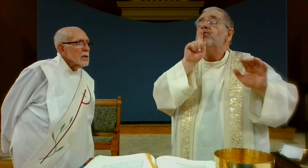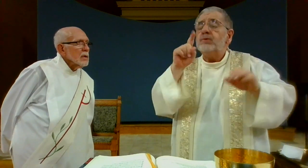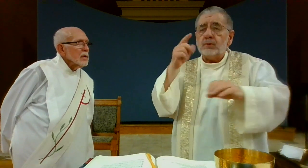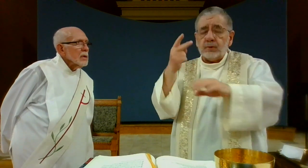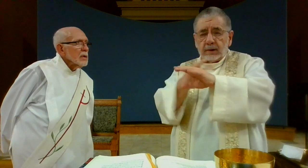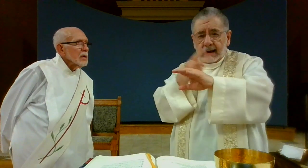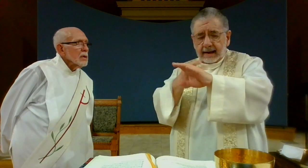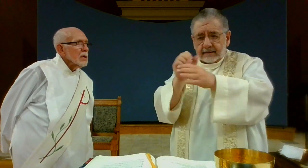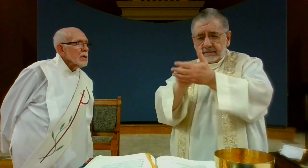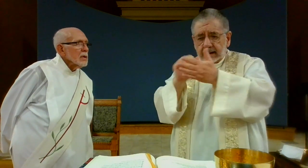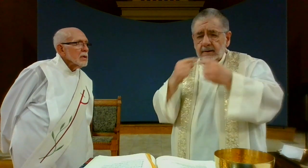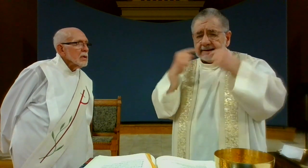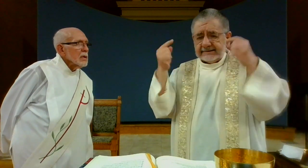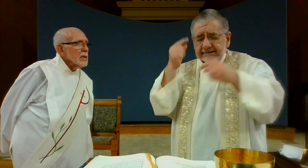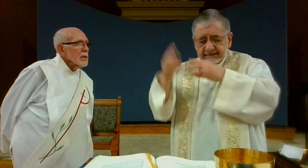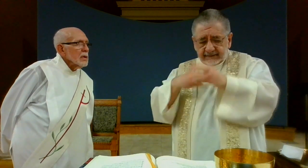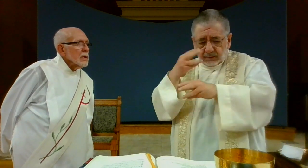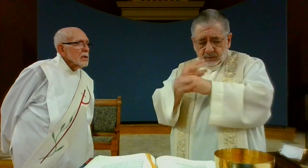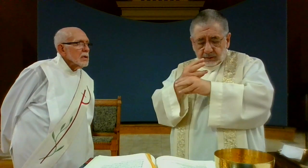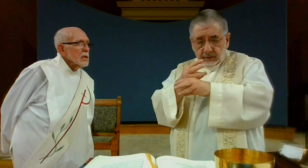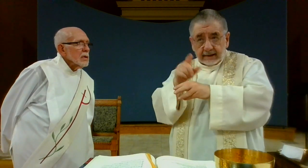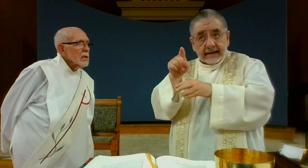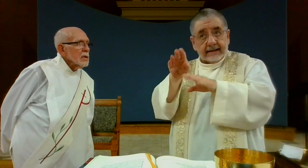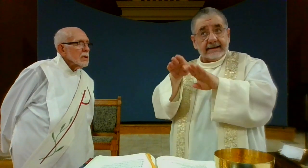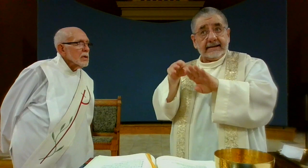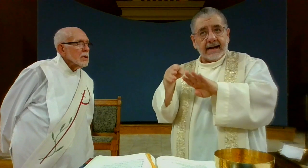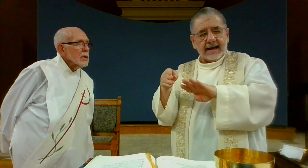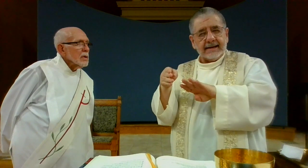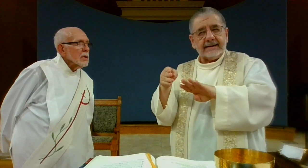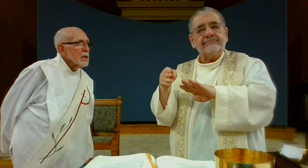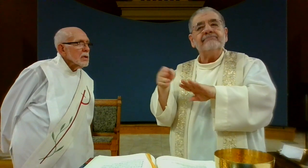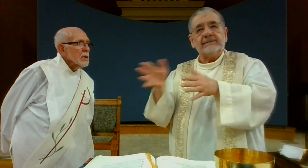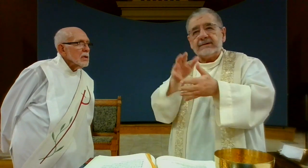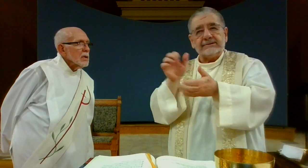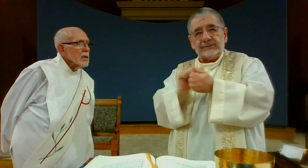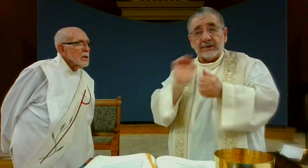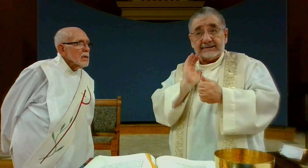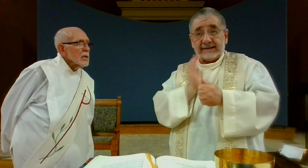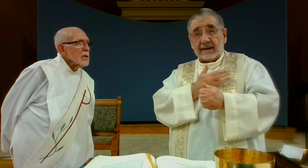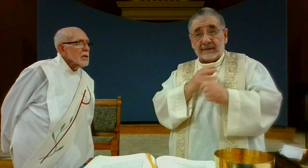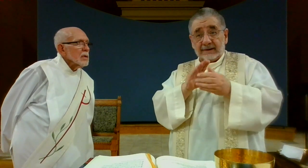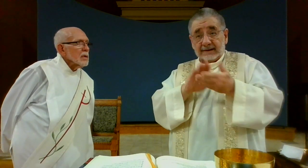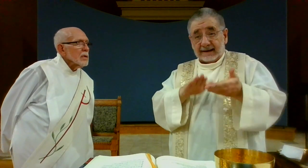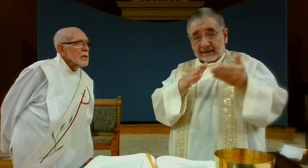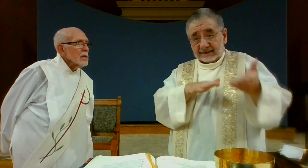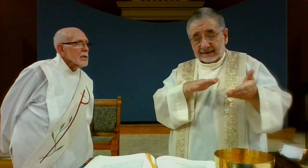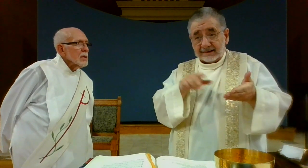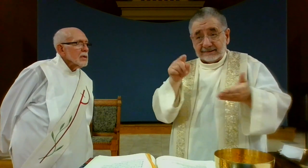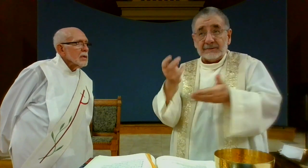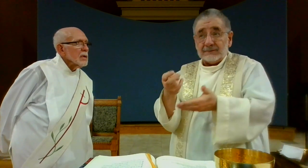For he is the true lamb who has taken away the sins of the world. By dying, he has destroyed